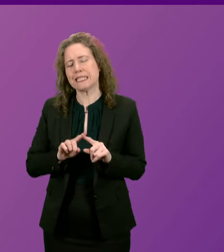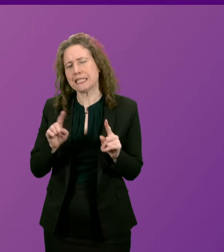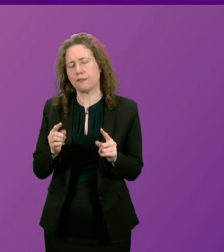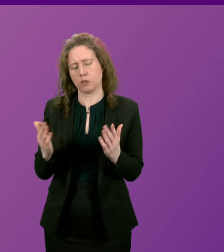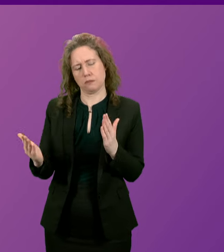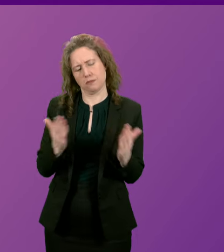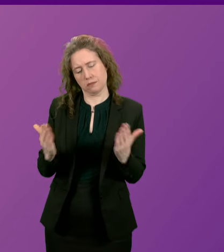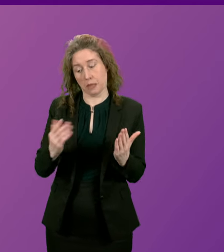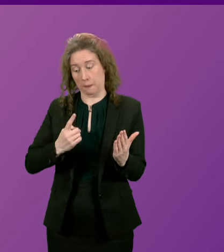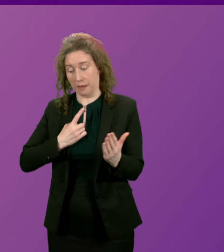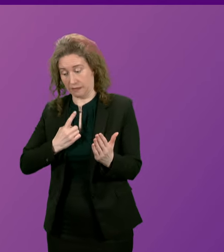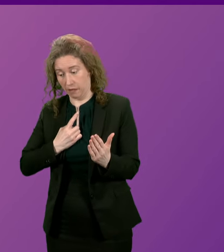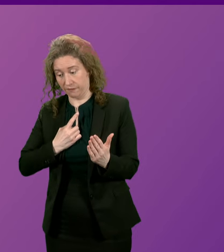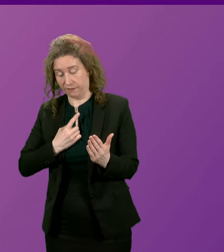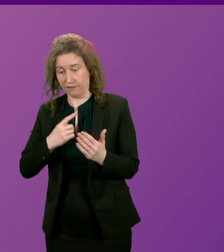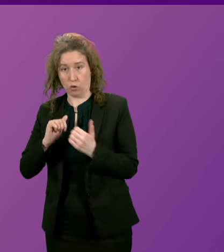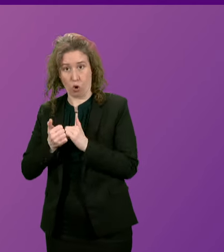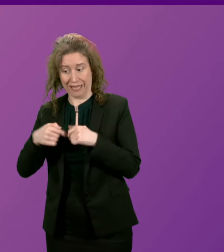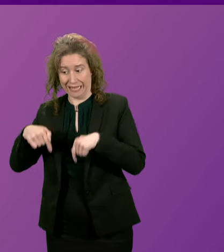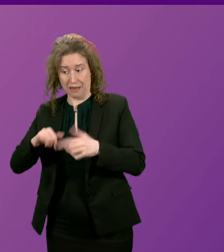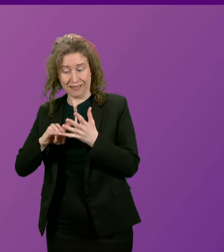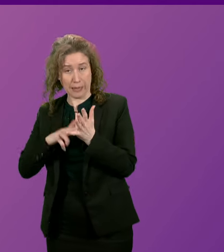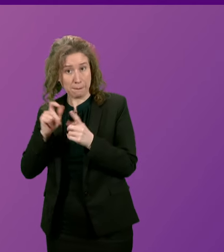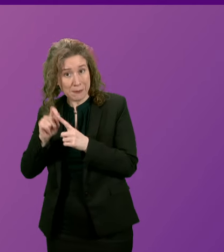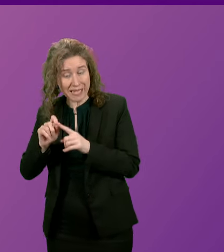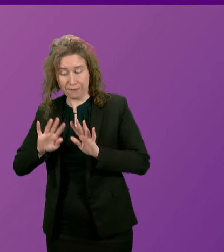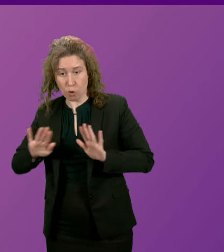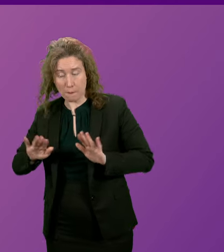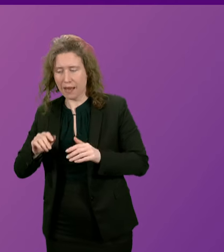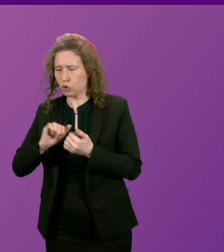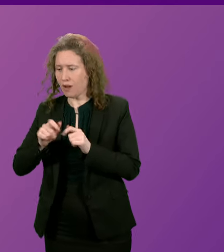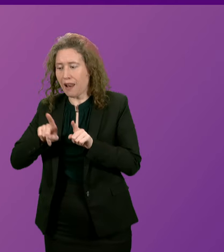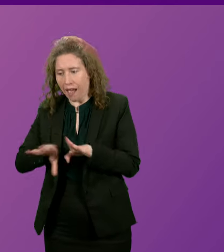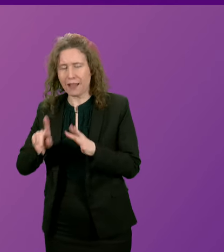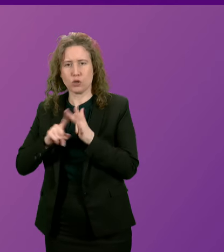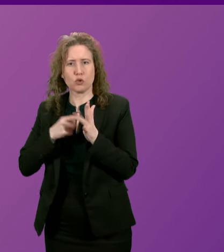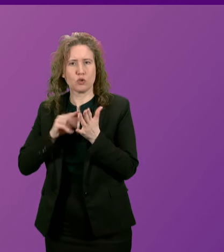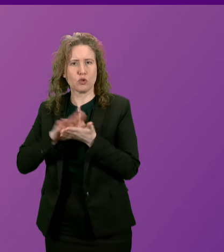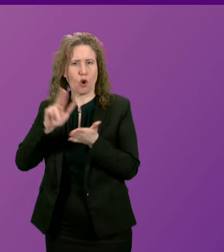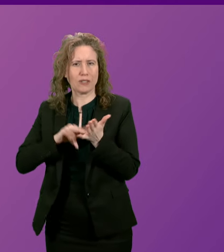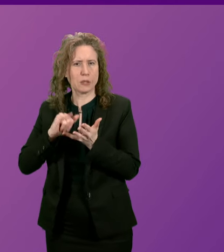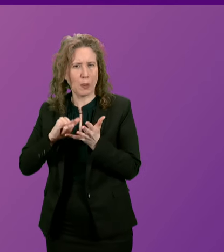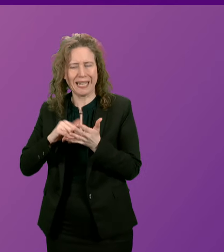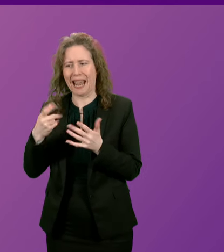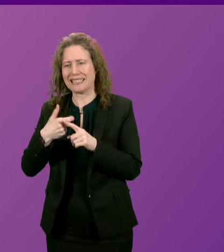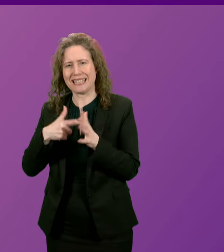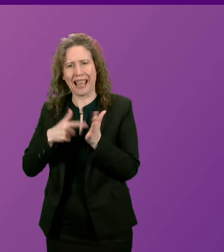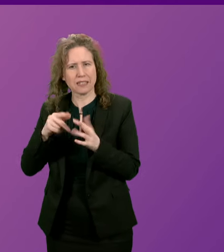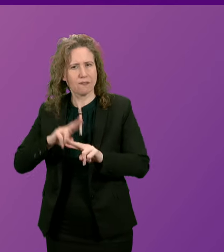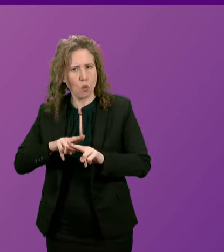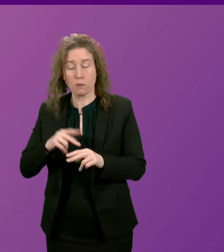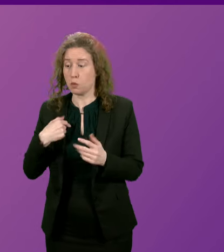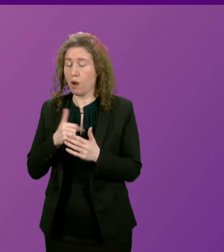between myself, my colleagues on the front benches here, colleagues such as John Swinney and Kate Forbes, is that we are of course